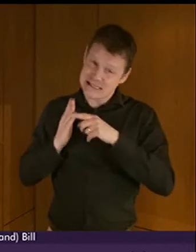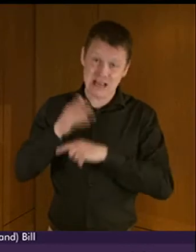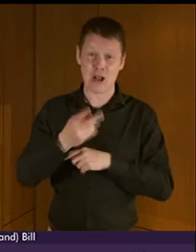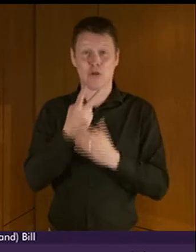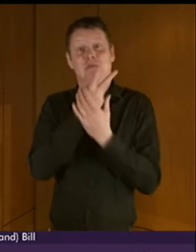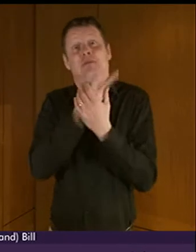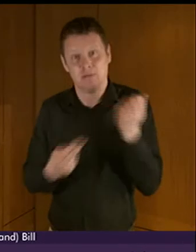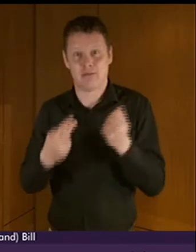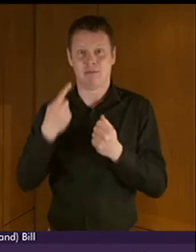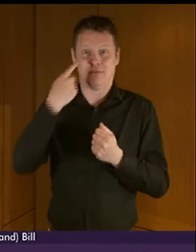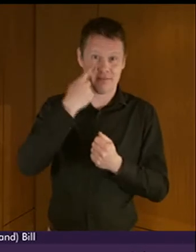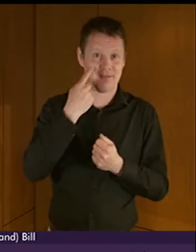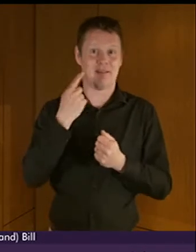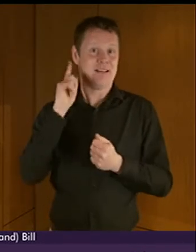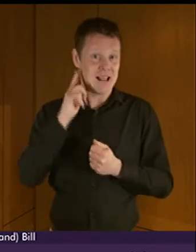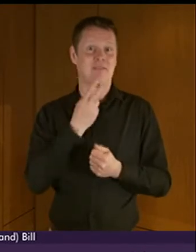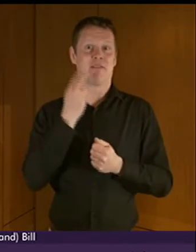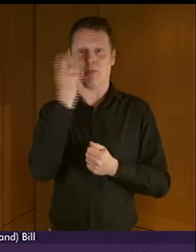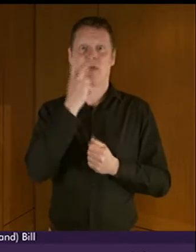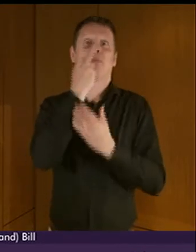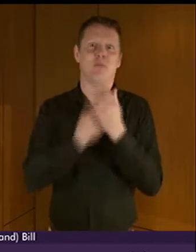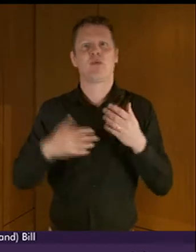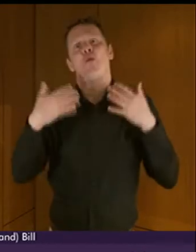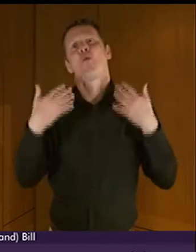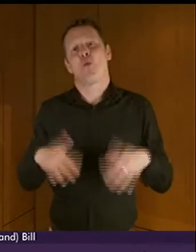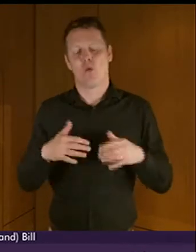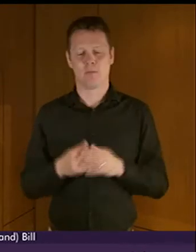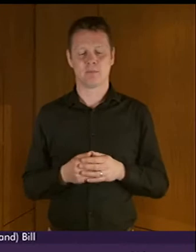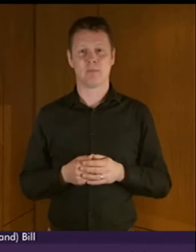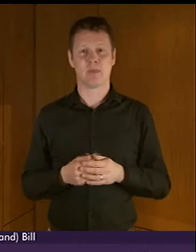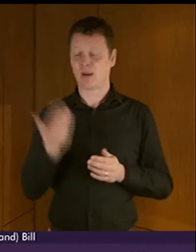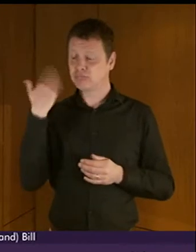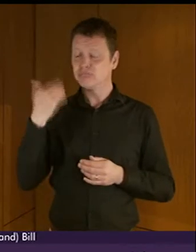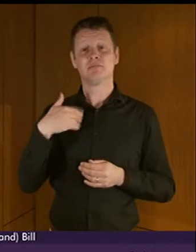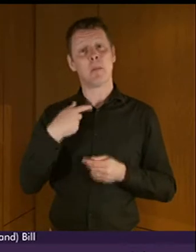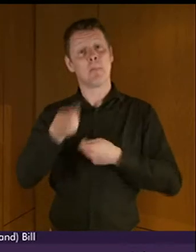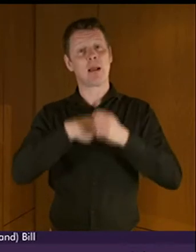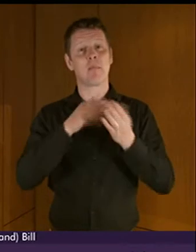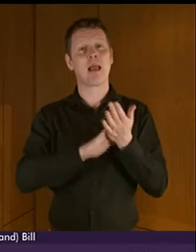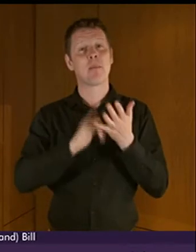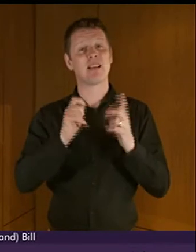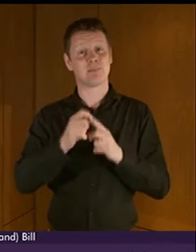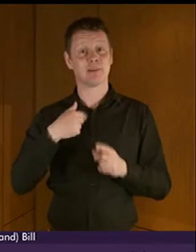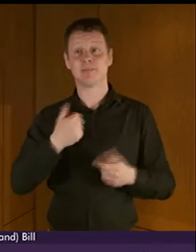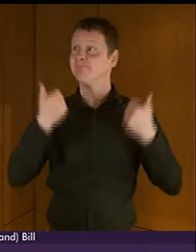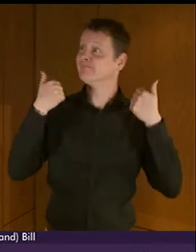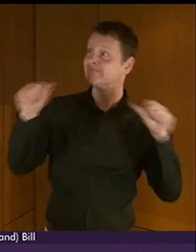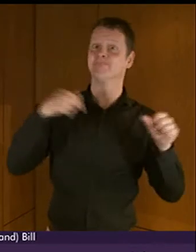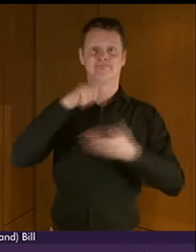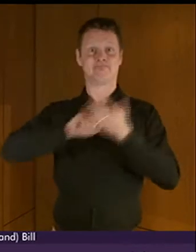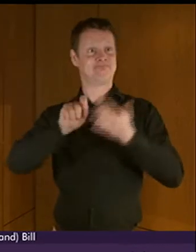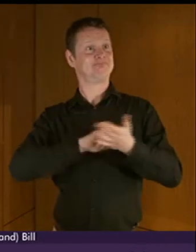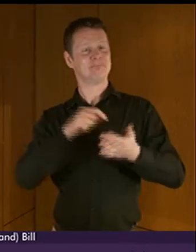sensory impairment and when I became an MSP I joined the cross-party group on deafness